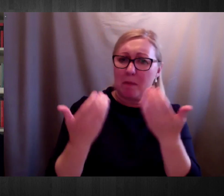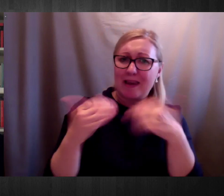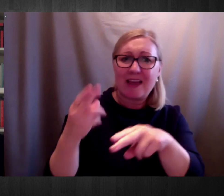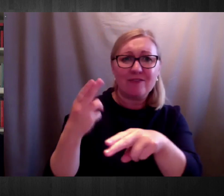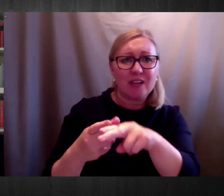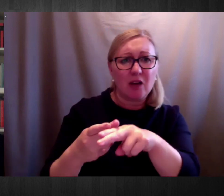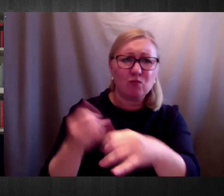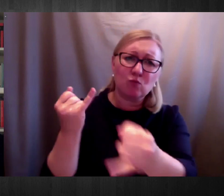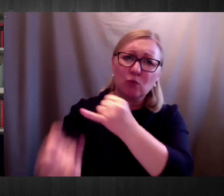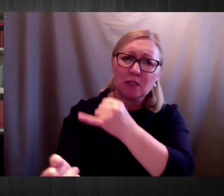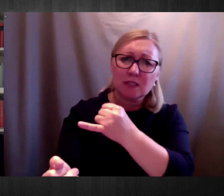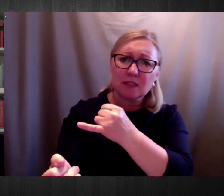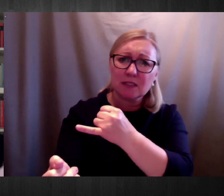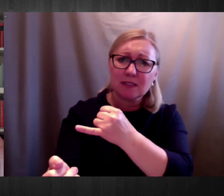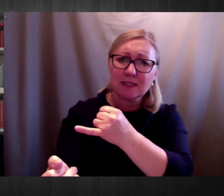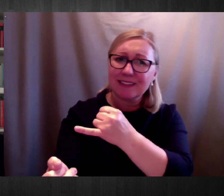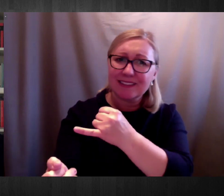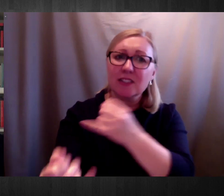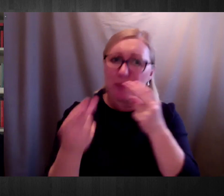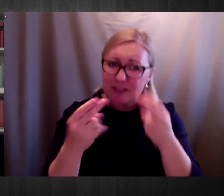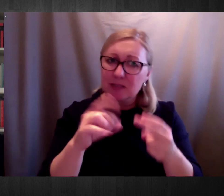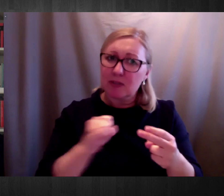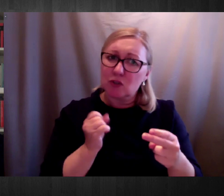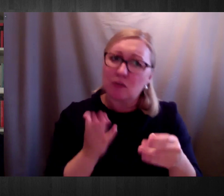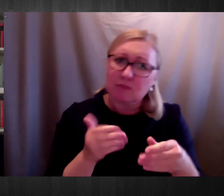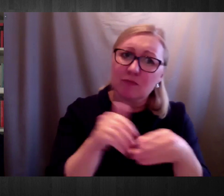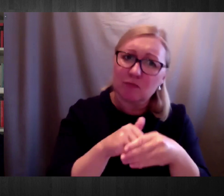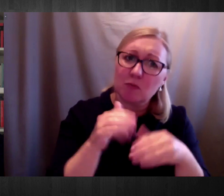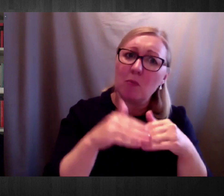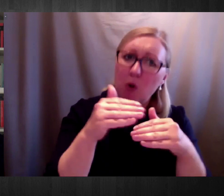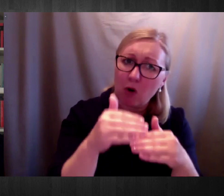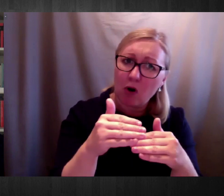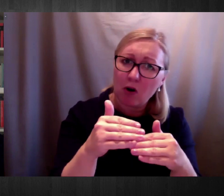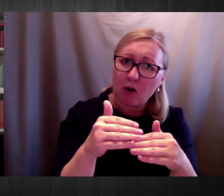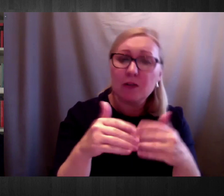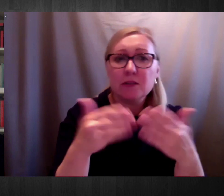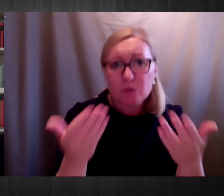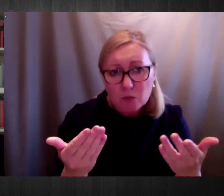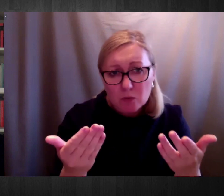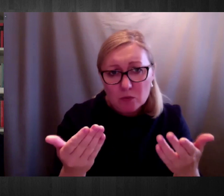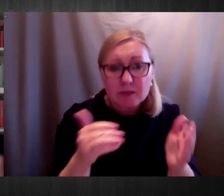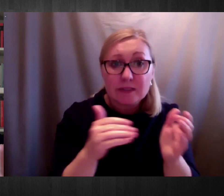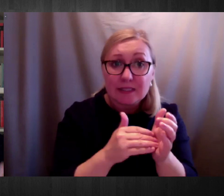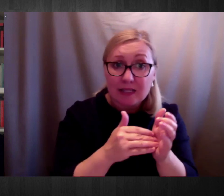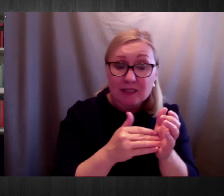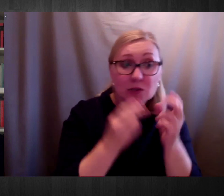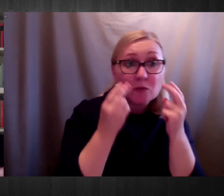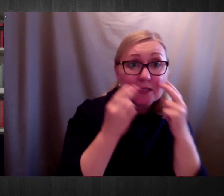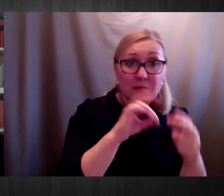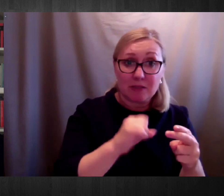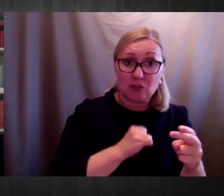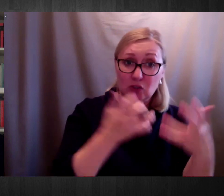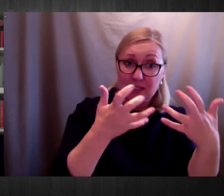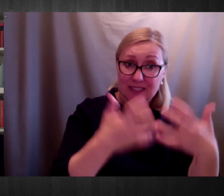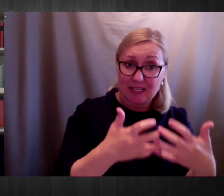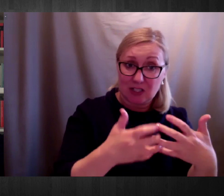in the community, right? So, of course, on the one hand, we really need to make sure that the technology is available, that assistive technology and